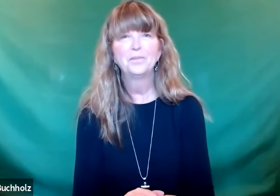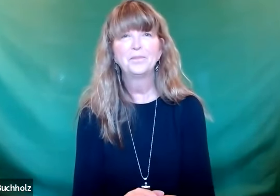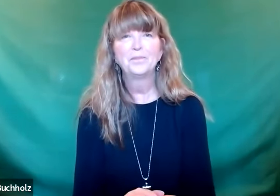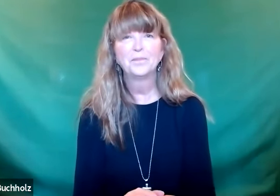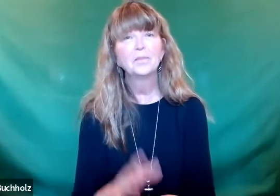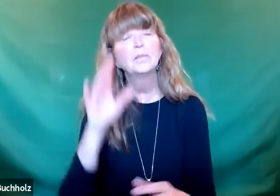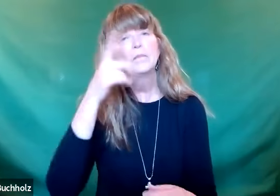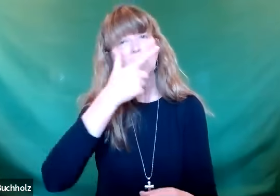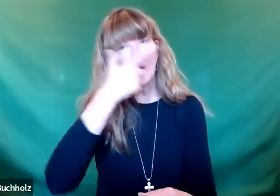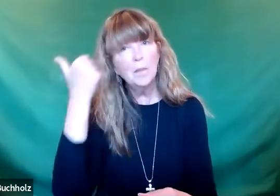Yeah.